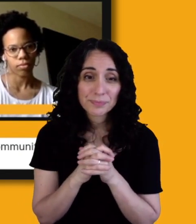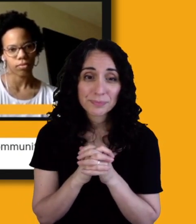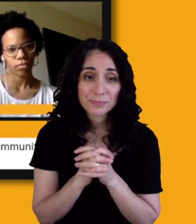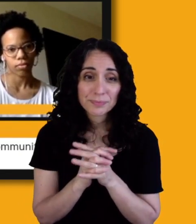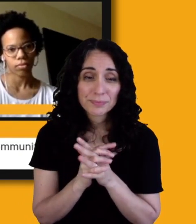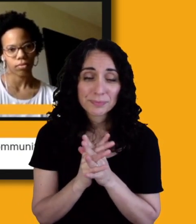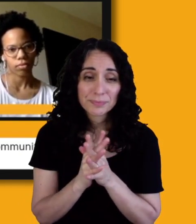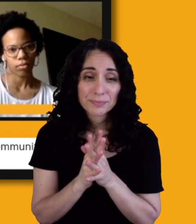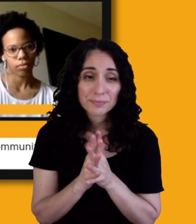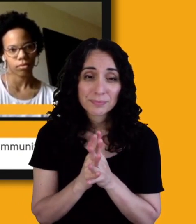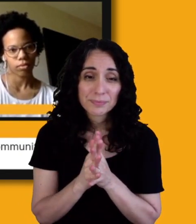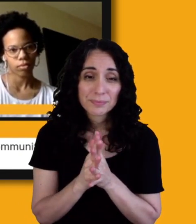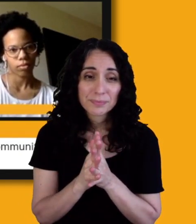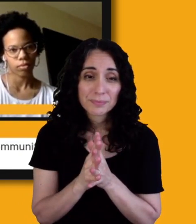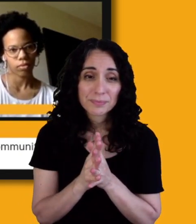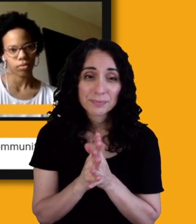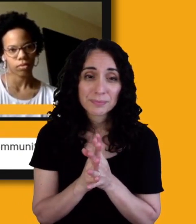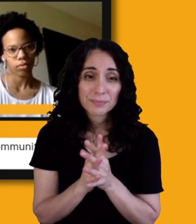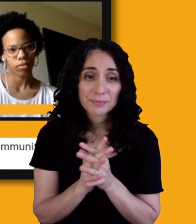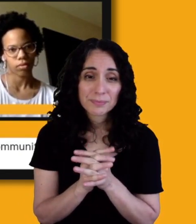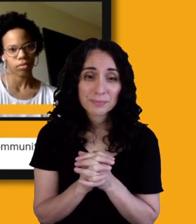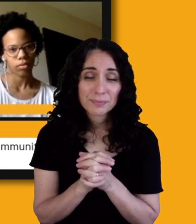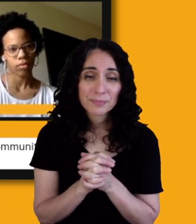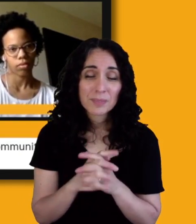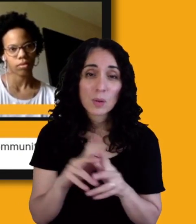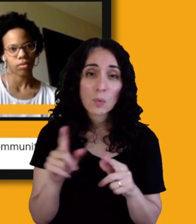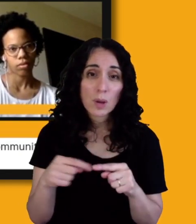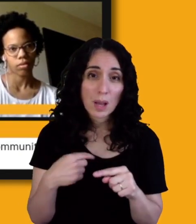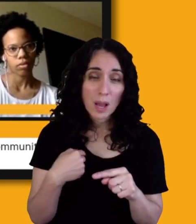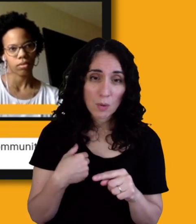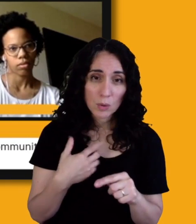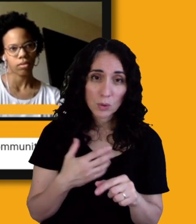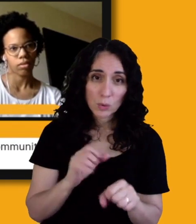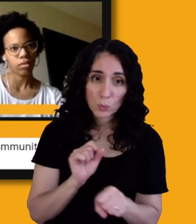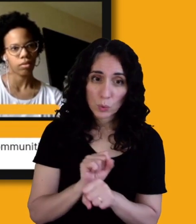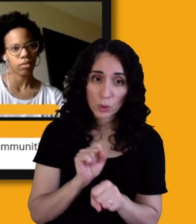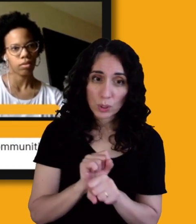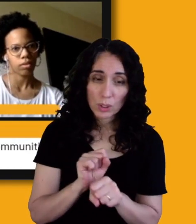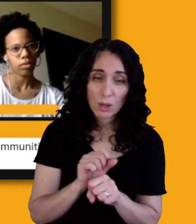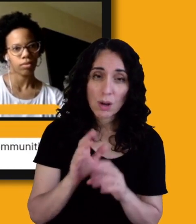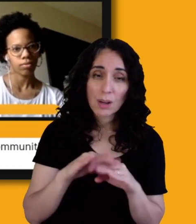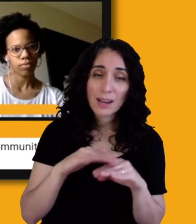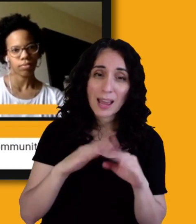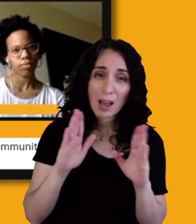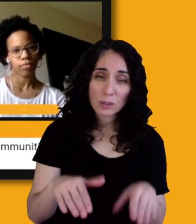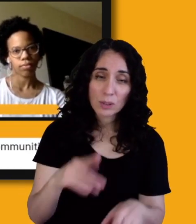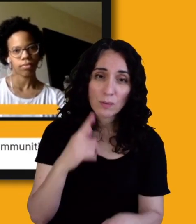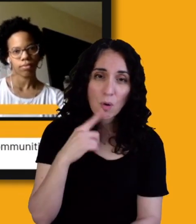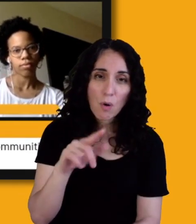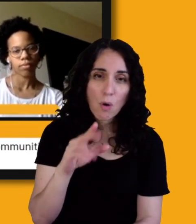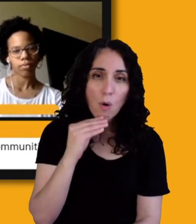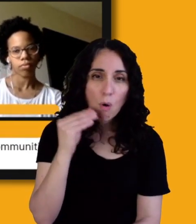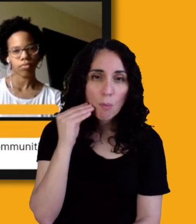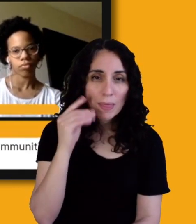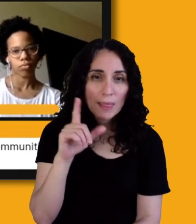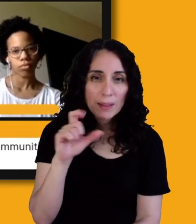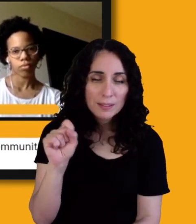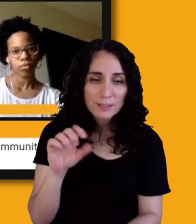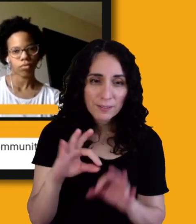When I was working on housing for homeless families and adults, particularly, and, and, and homeless individuals